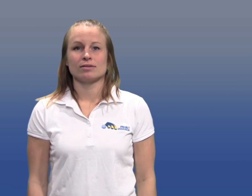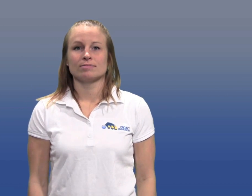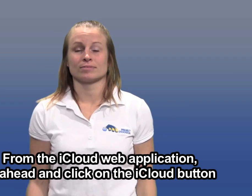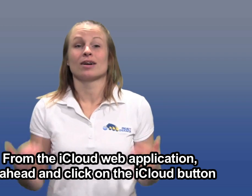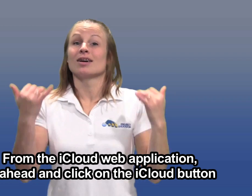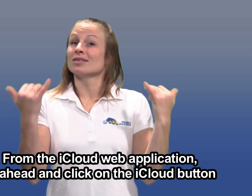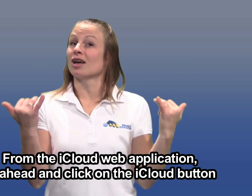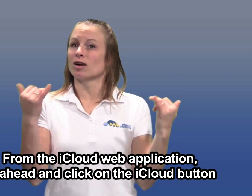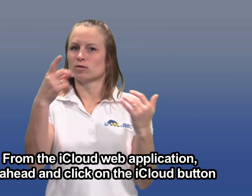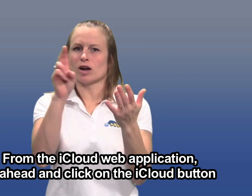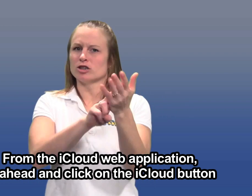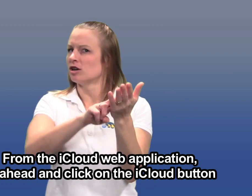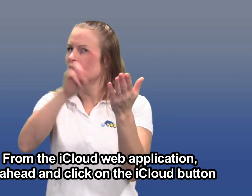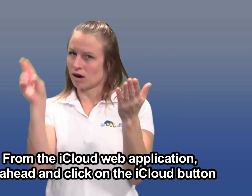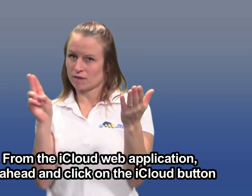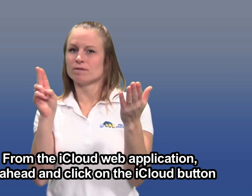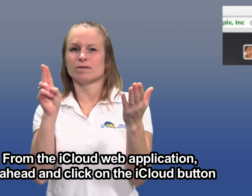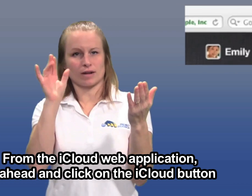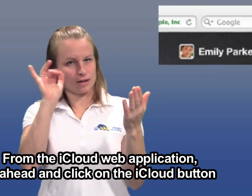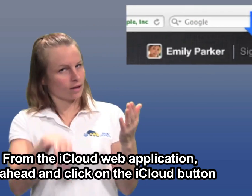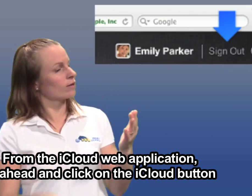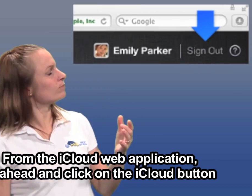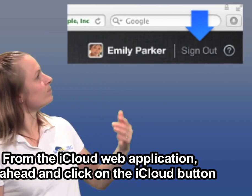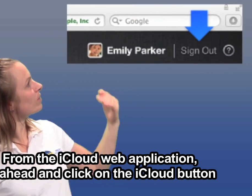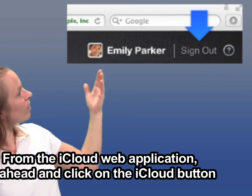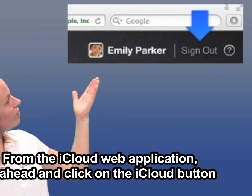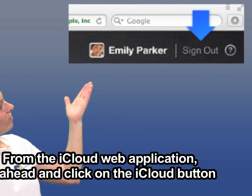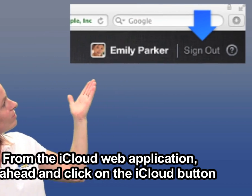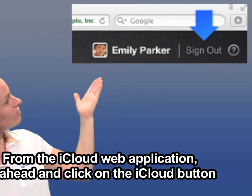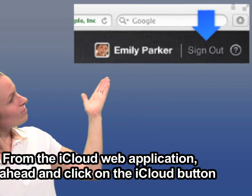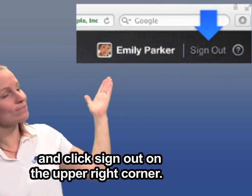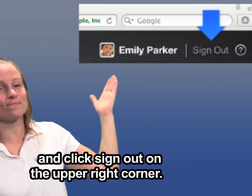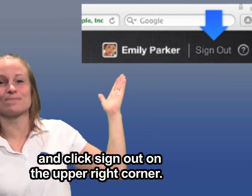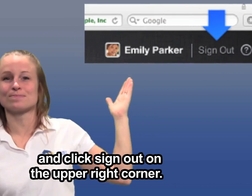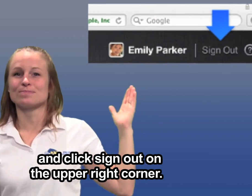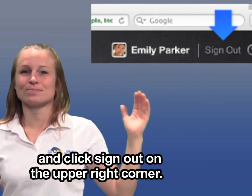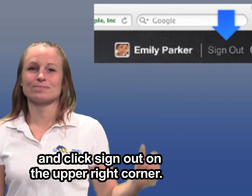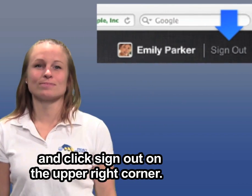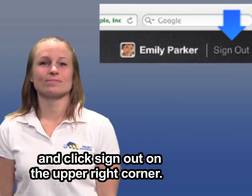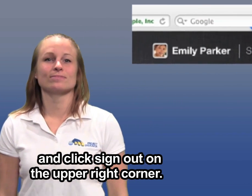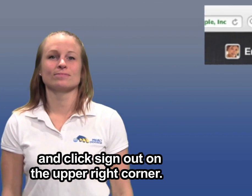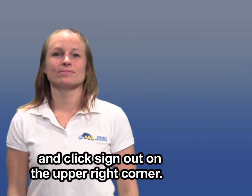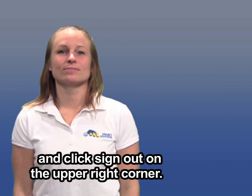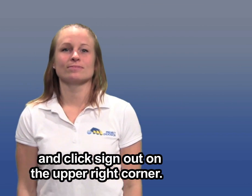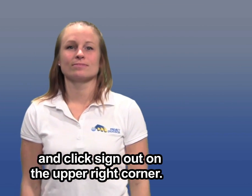From the iCloud web application go ahead and click on the iCloud button and click sign out on the upper right corner.